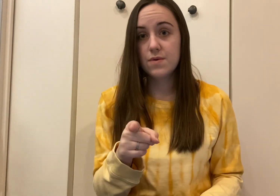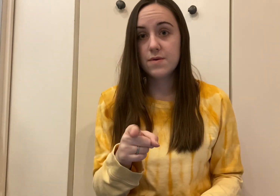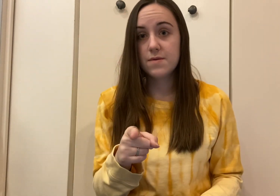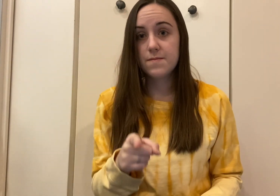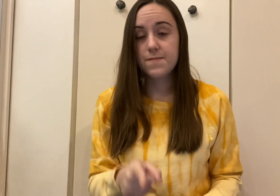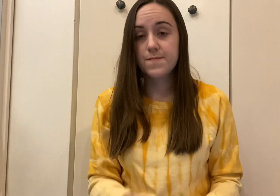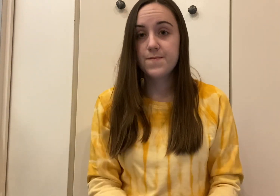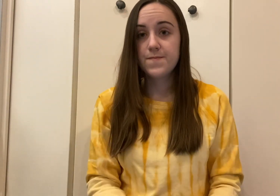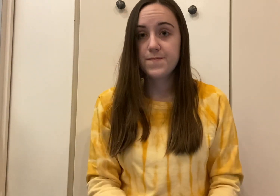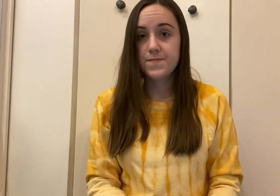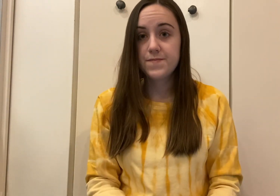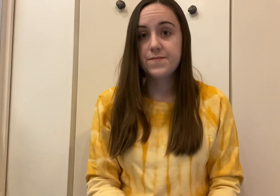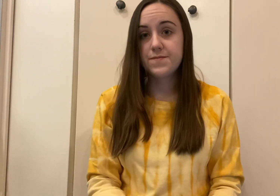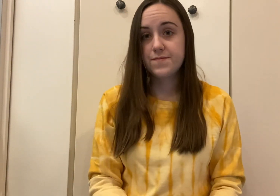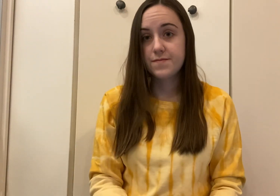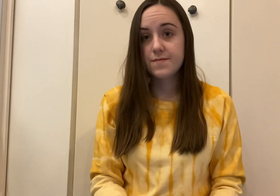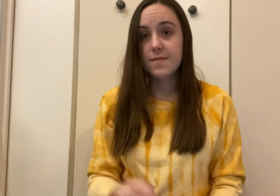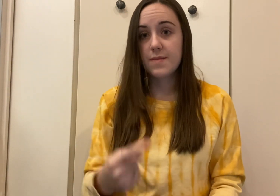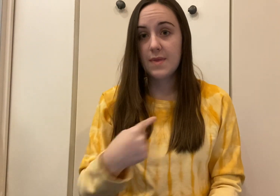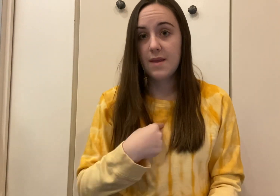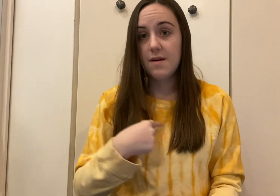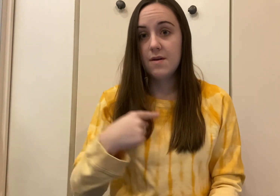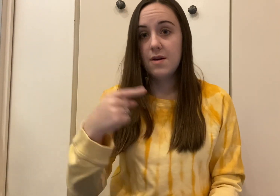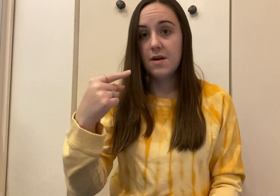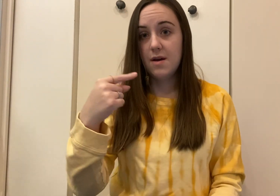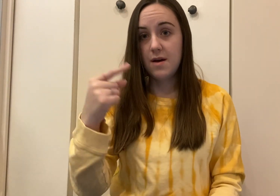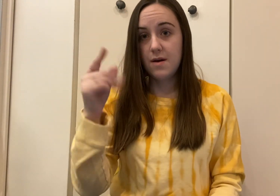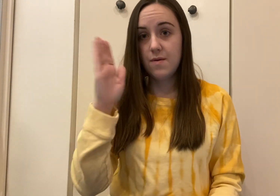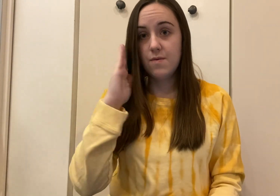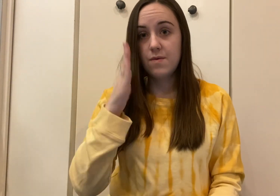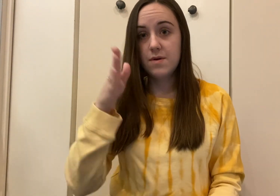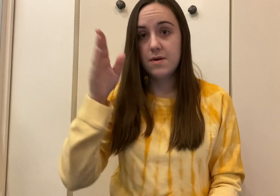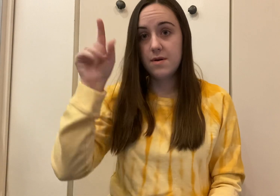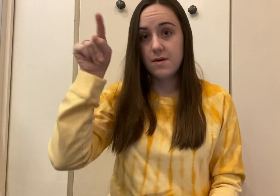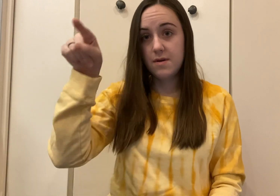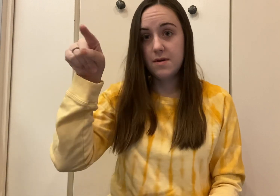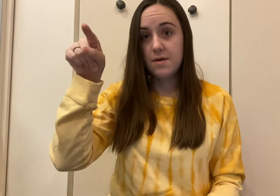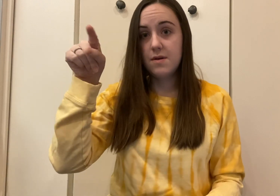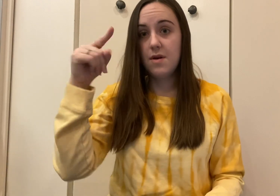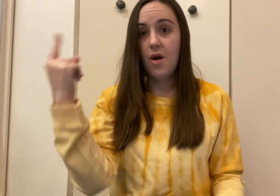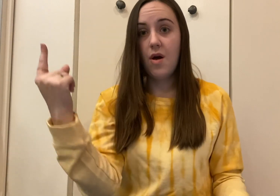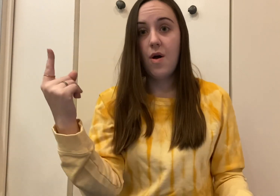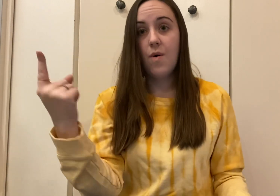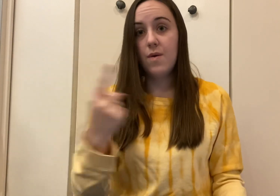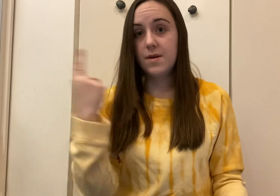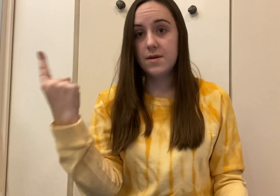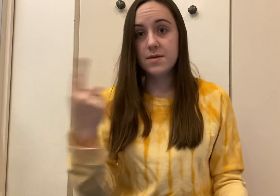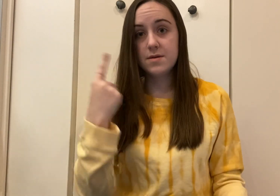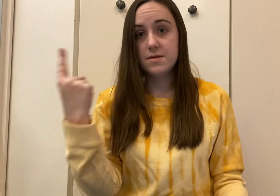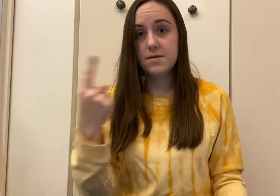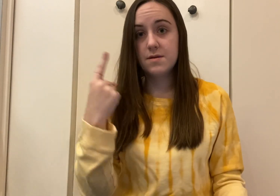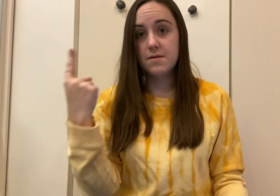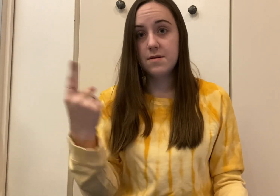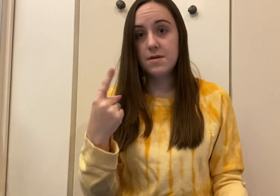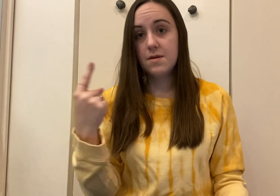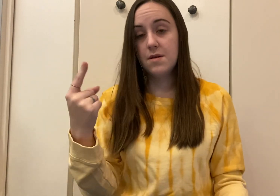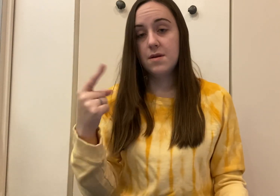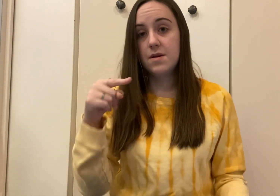I will be there for you all of the time, yeah Down and down in love